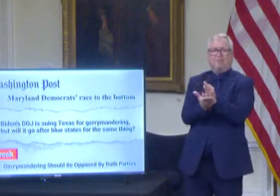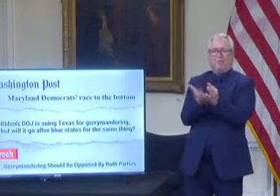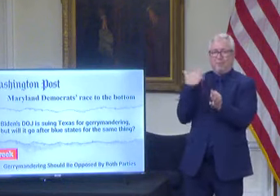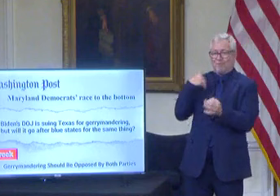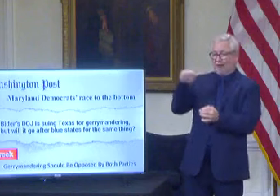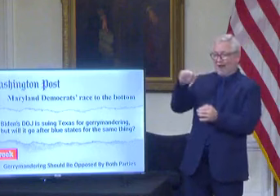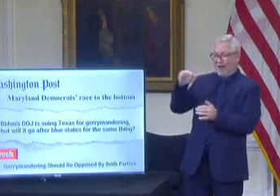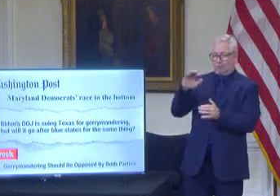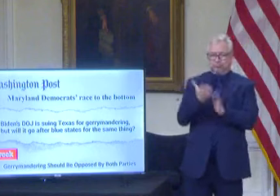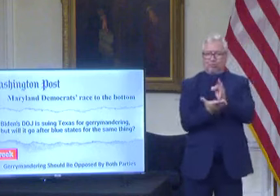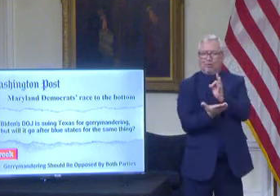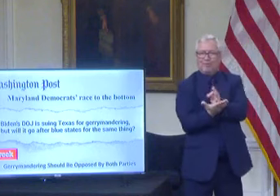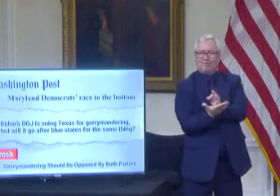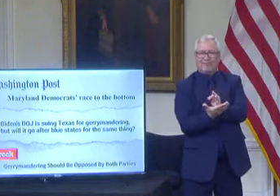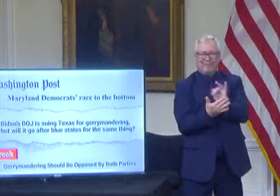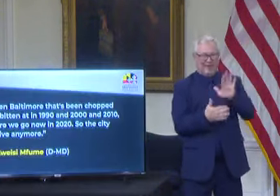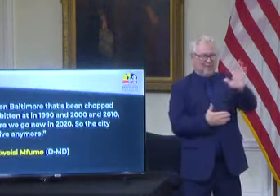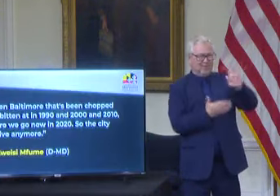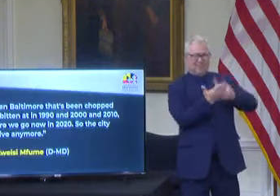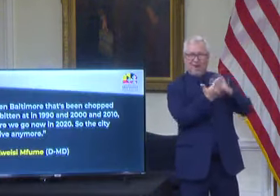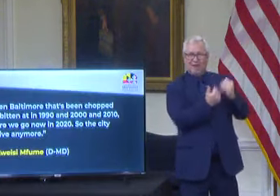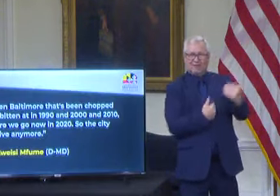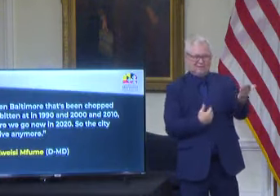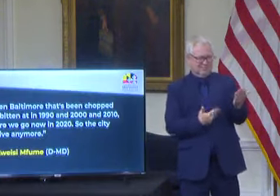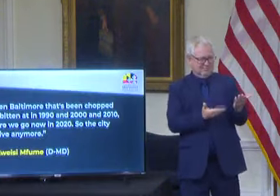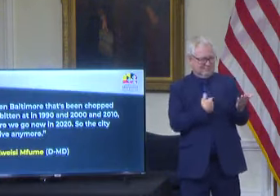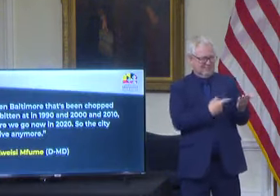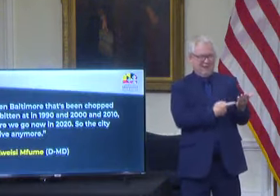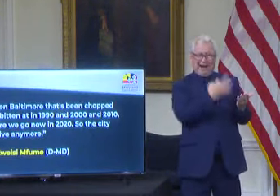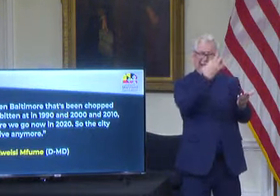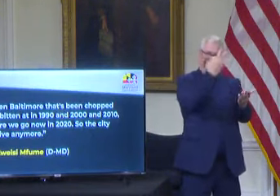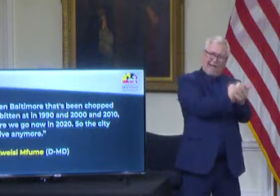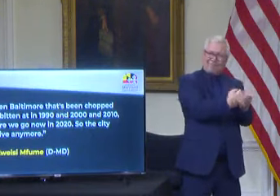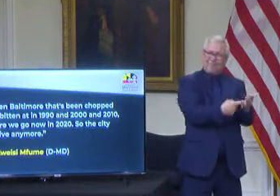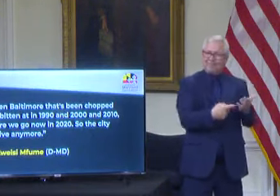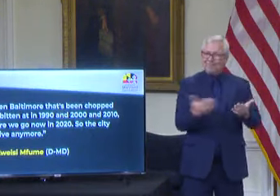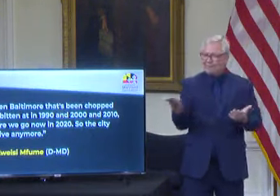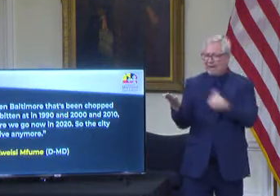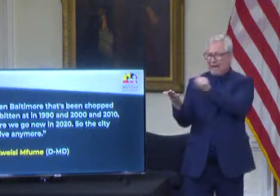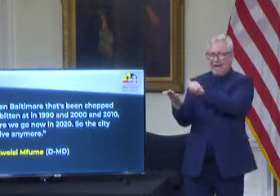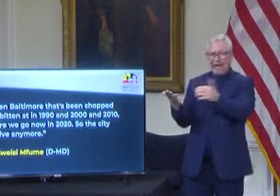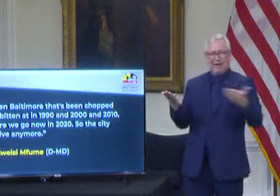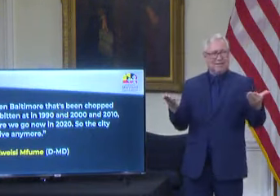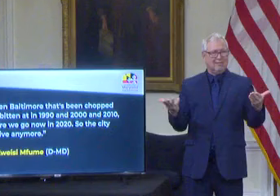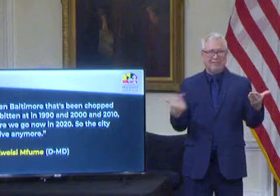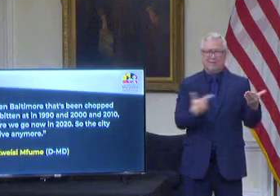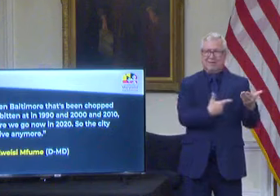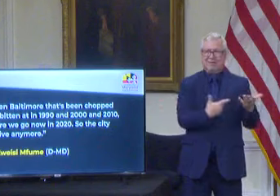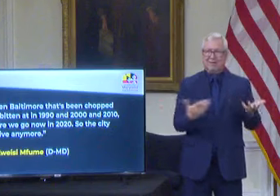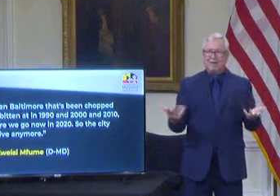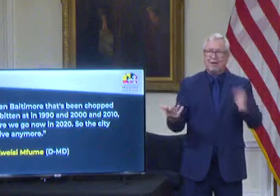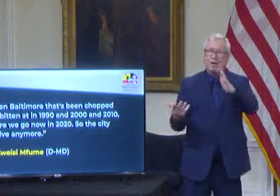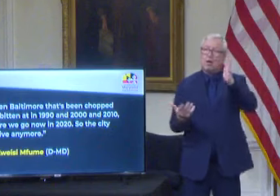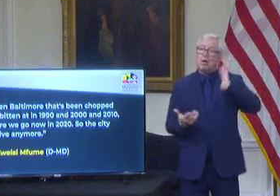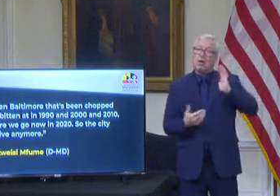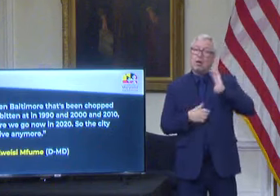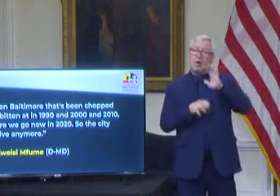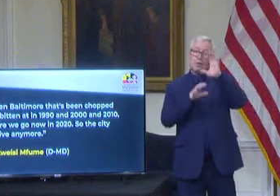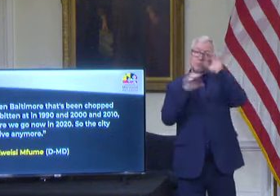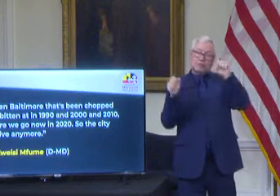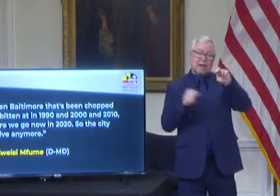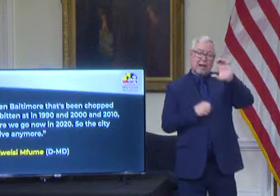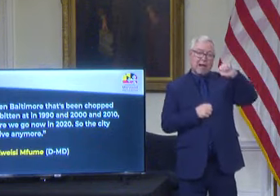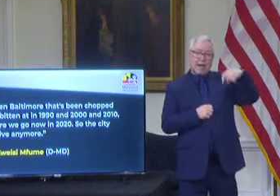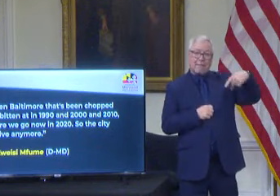Even Democratic Congressman Kweisi Mfume, a former president of the NAACP, called